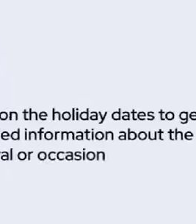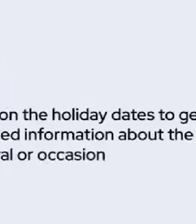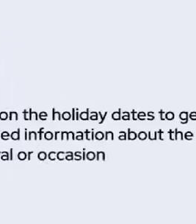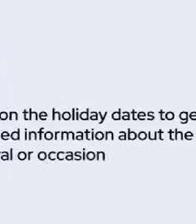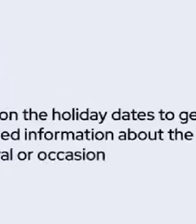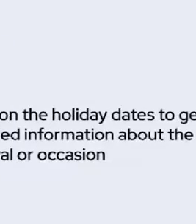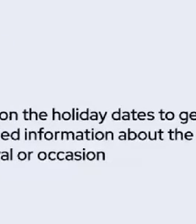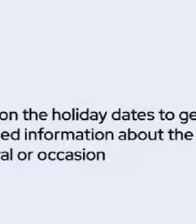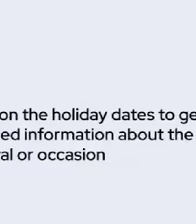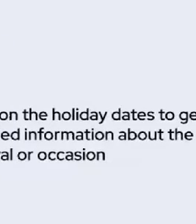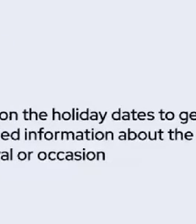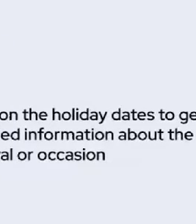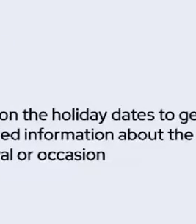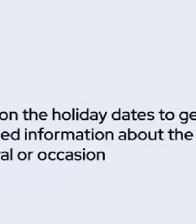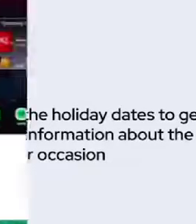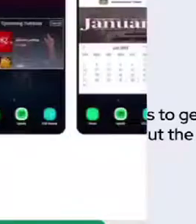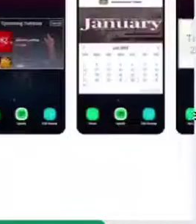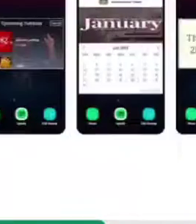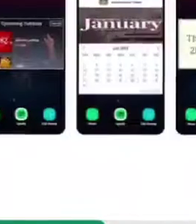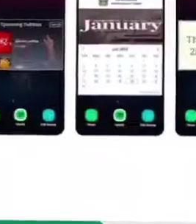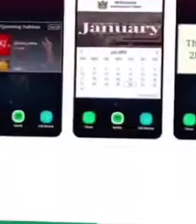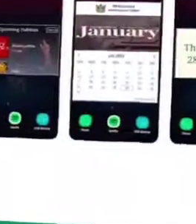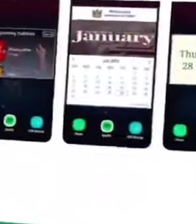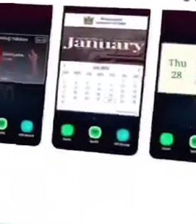E-News